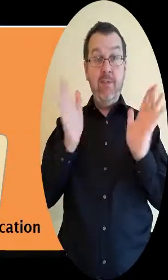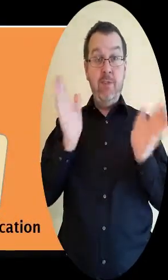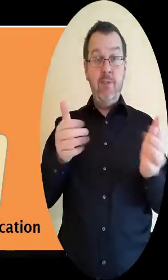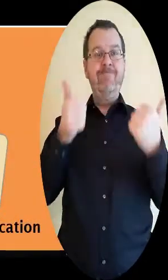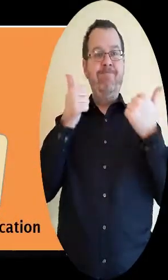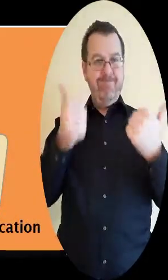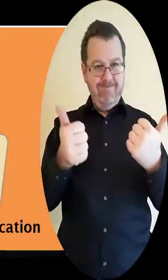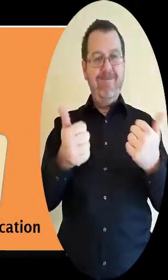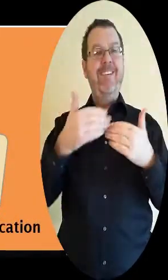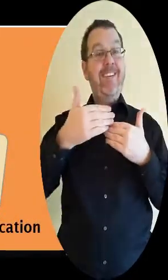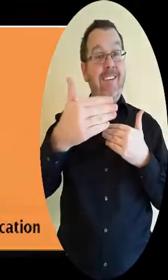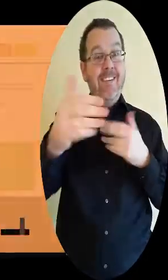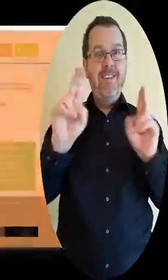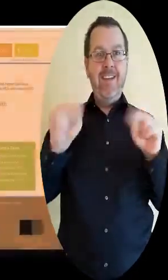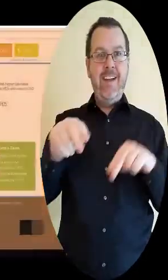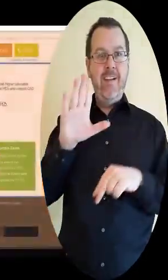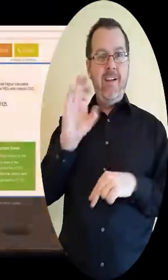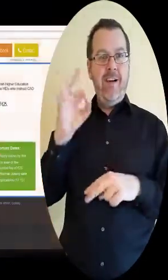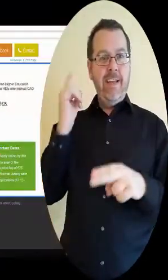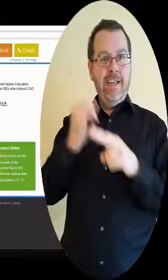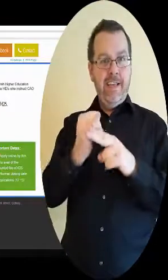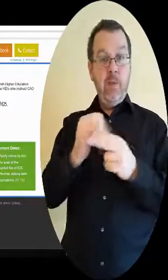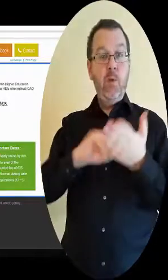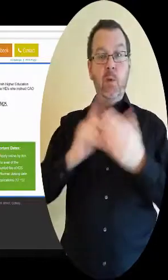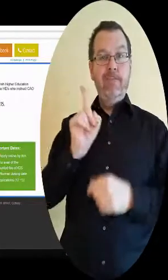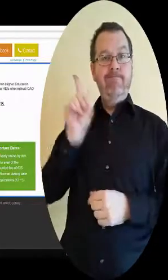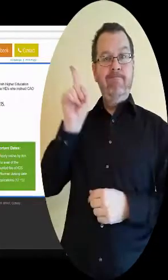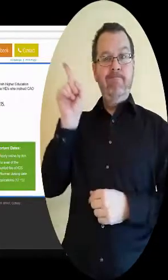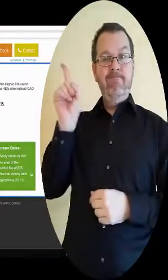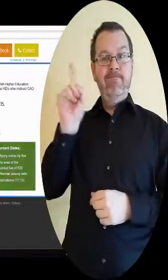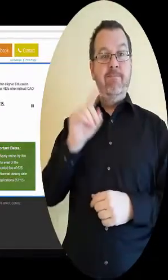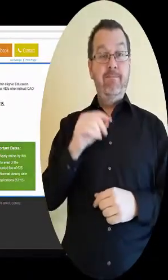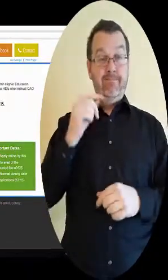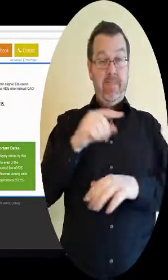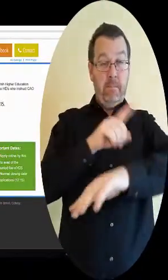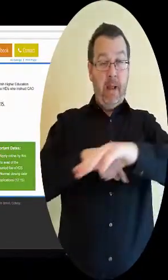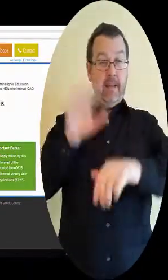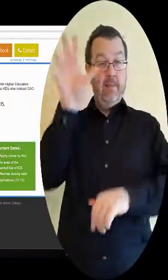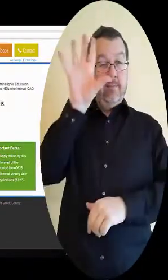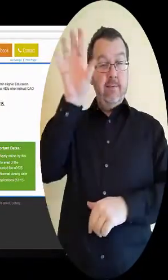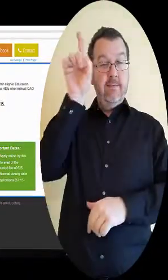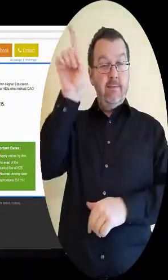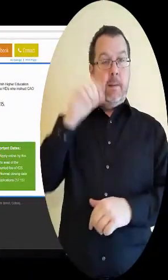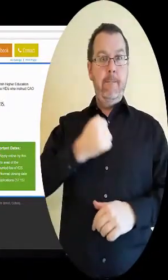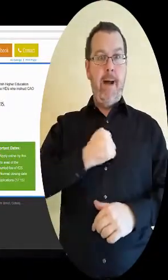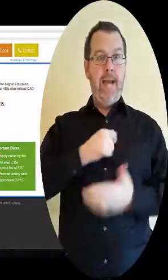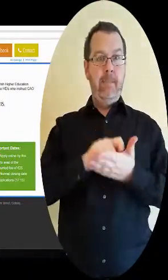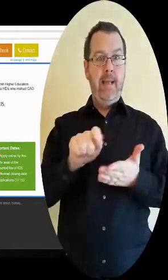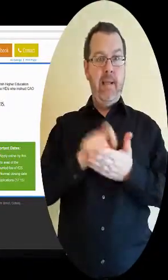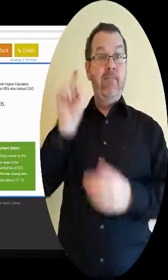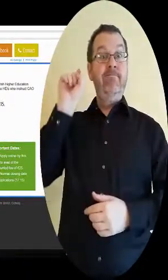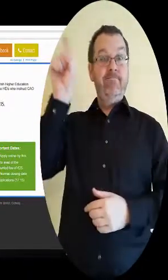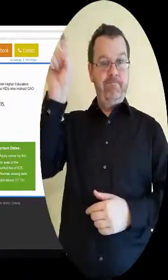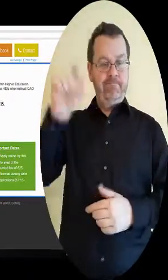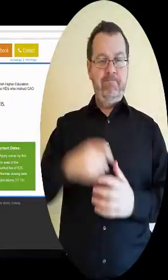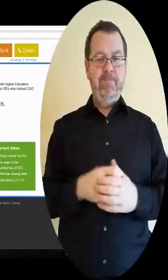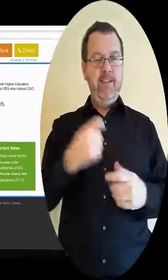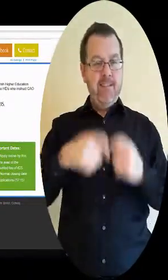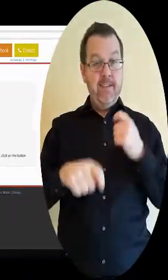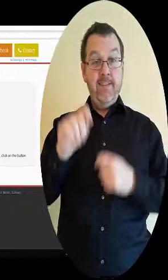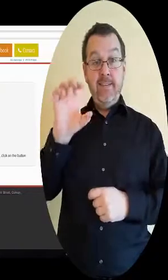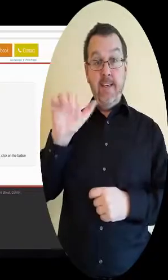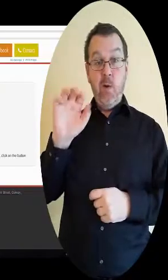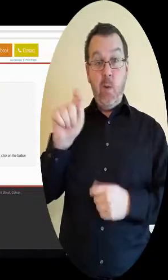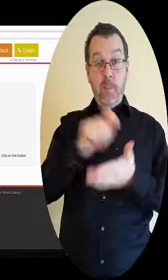Once you have registered on the CIO system, you can then log into your account using the My Application Facility on the CIO website.